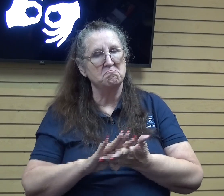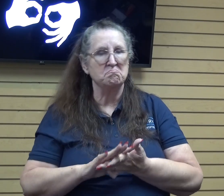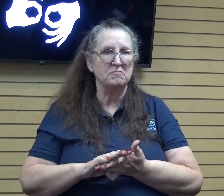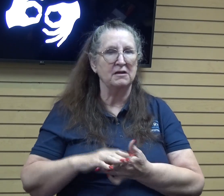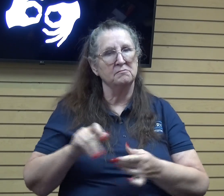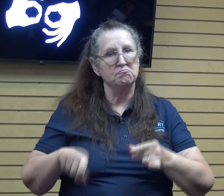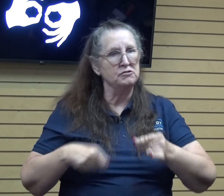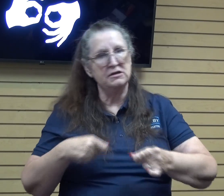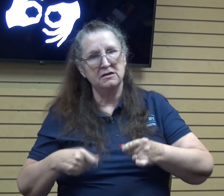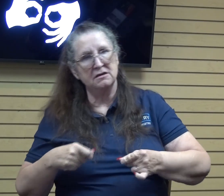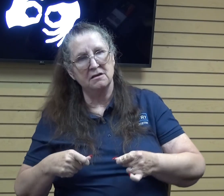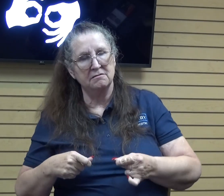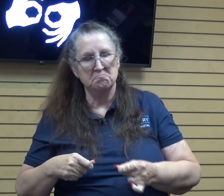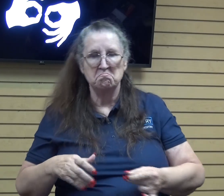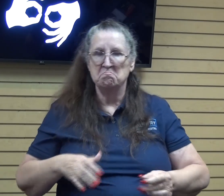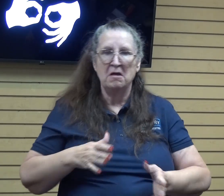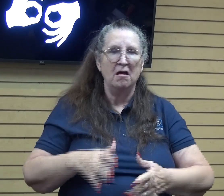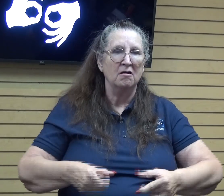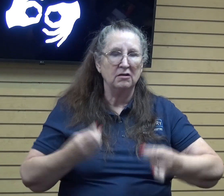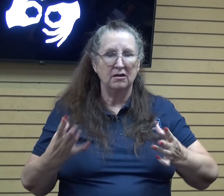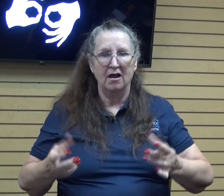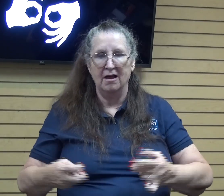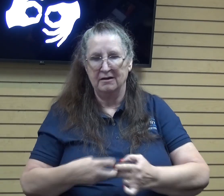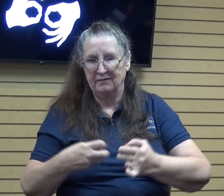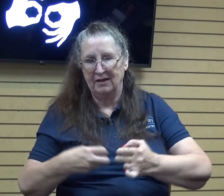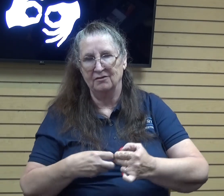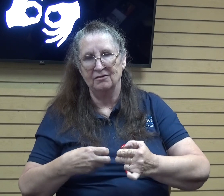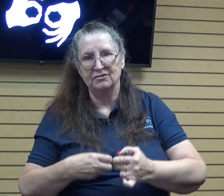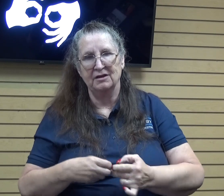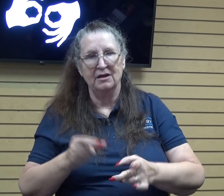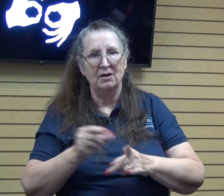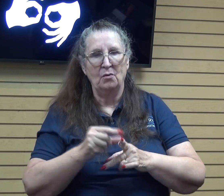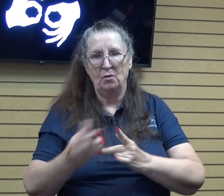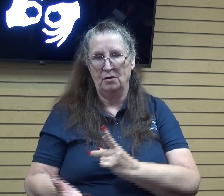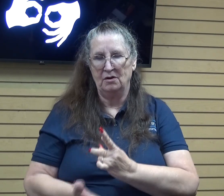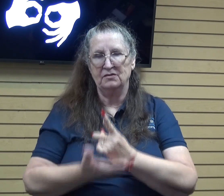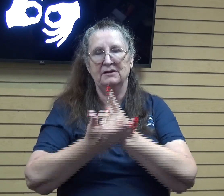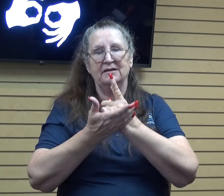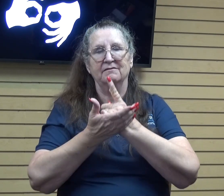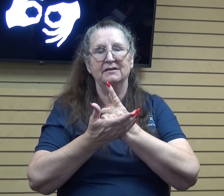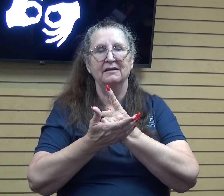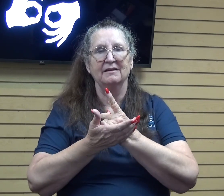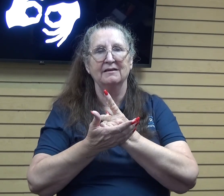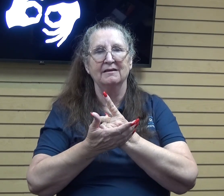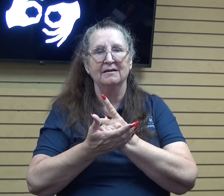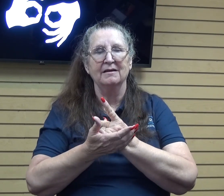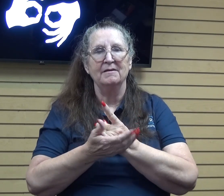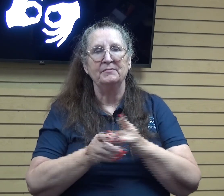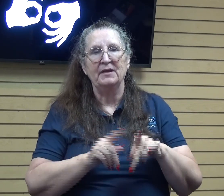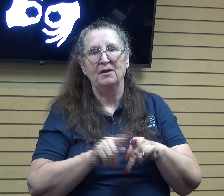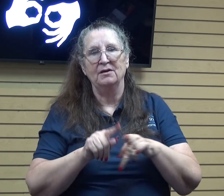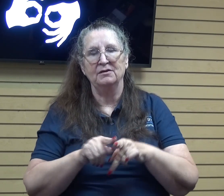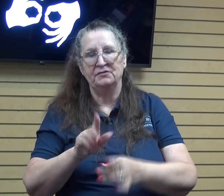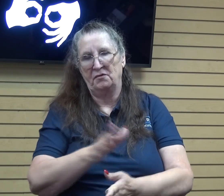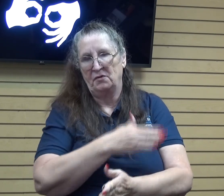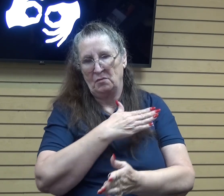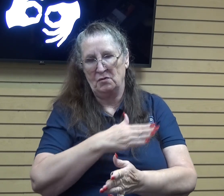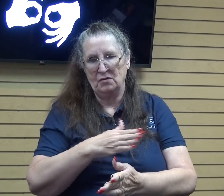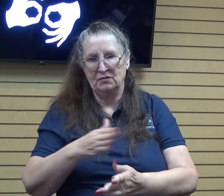song so not only the words are very uplifting but also the music is